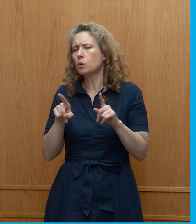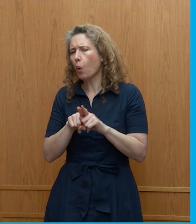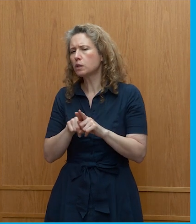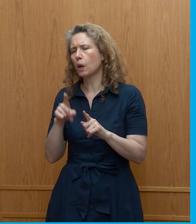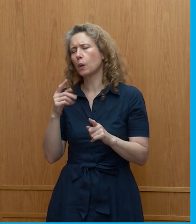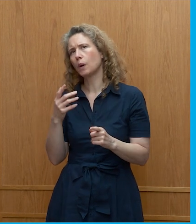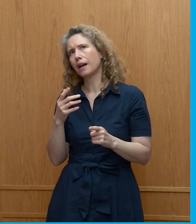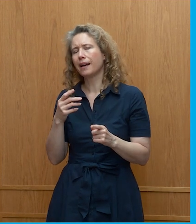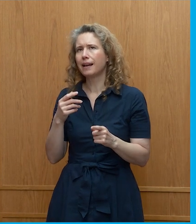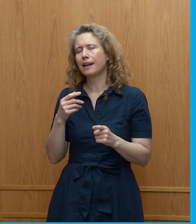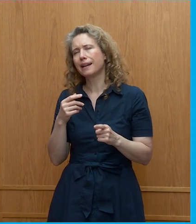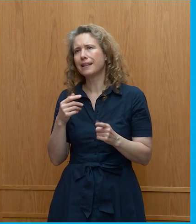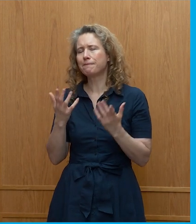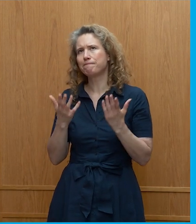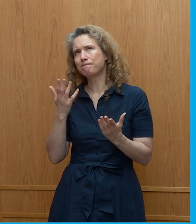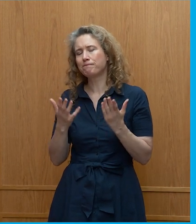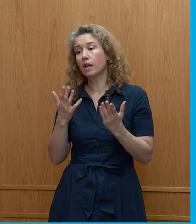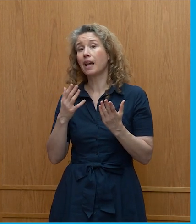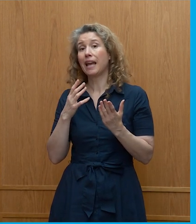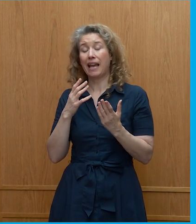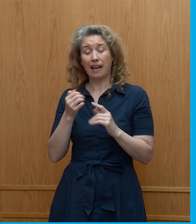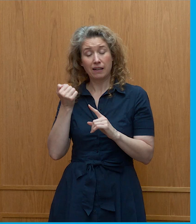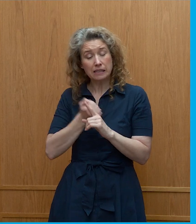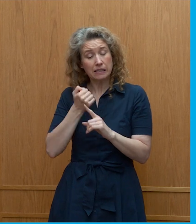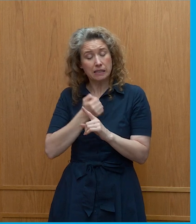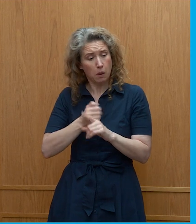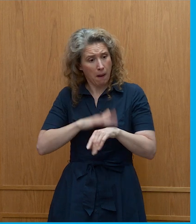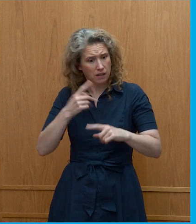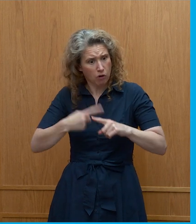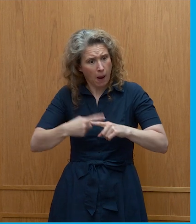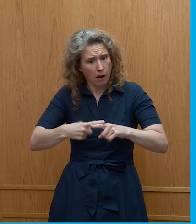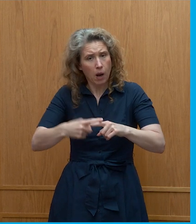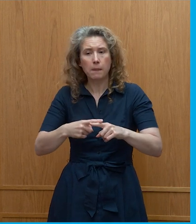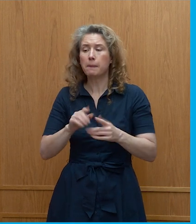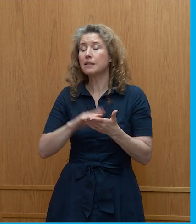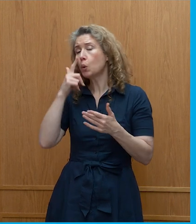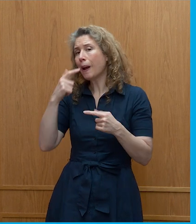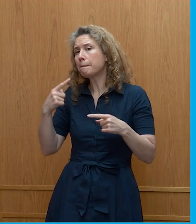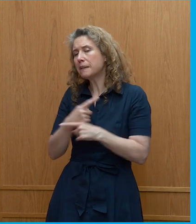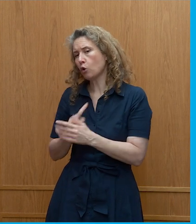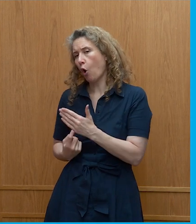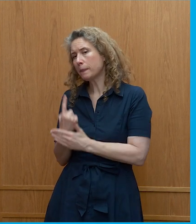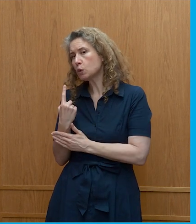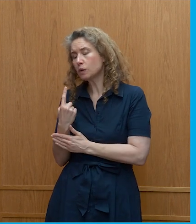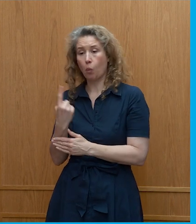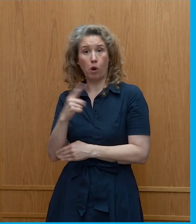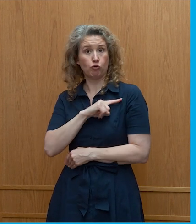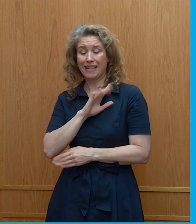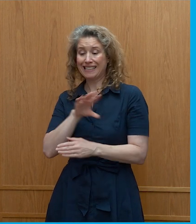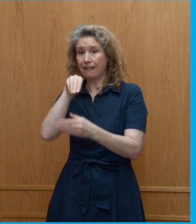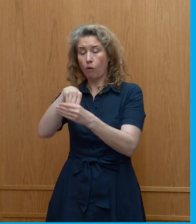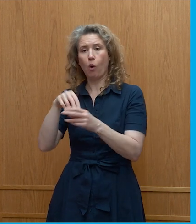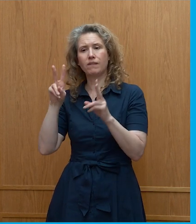um if you stress too much about the time scale you can overlook opportunities and actually one of the reasons I didn't get involved in climate